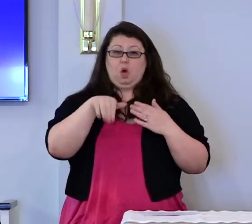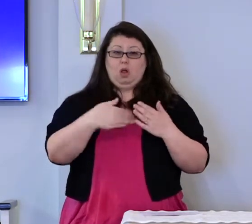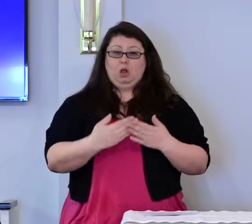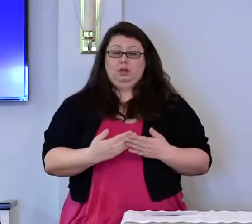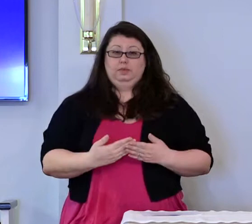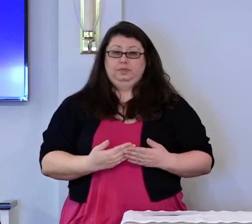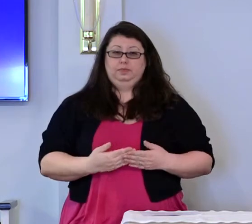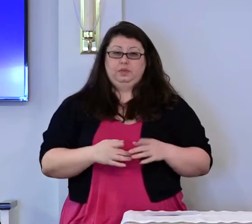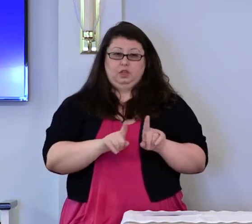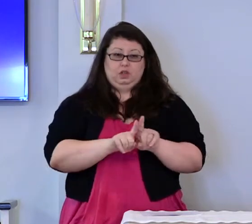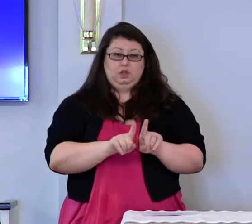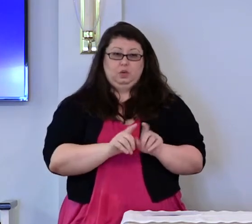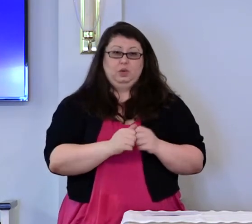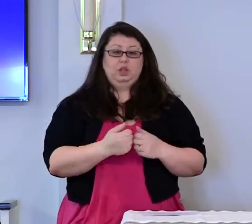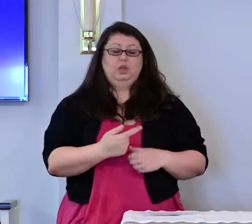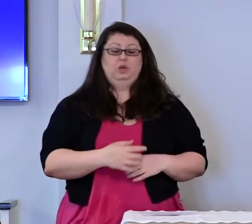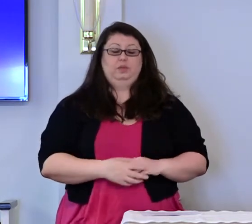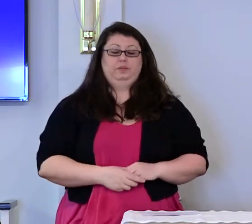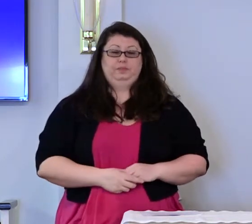all.